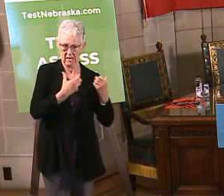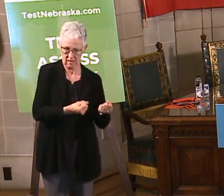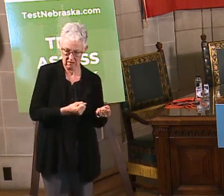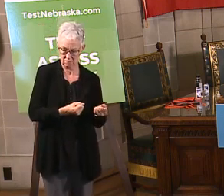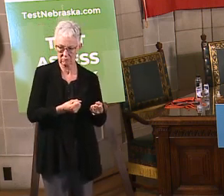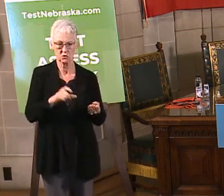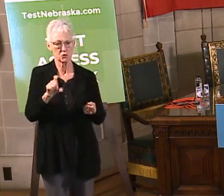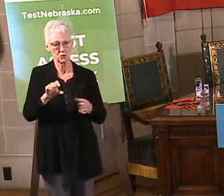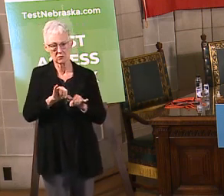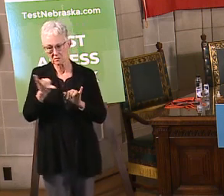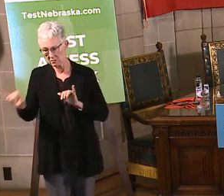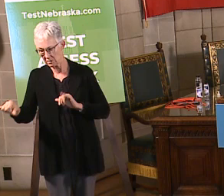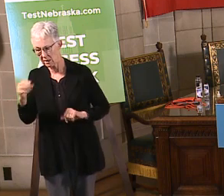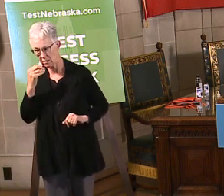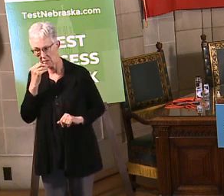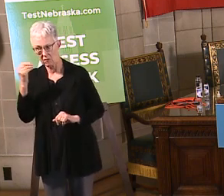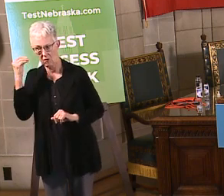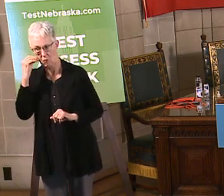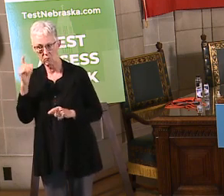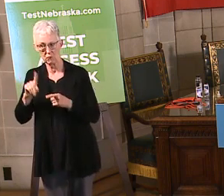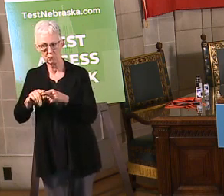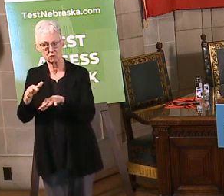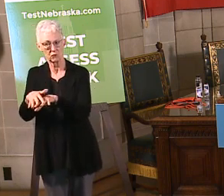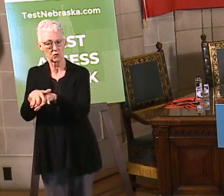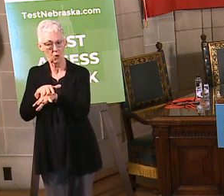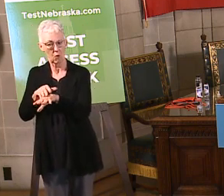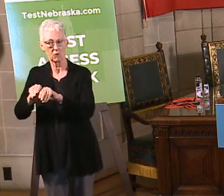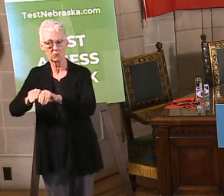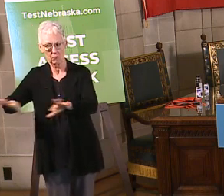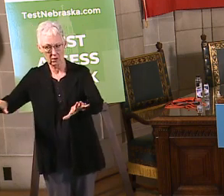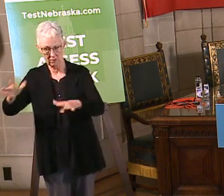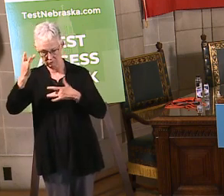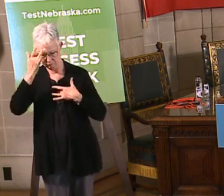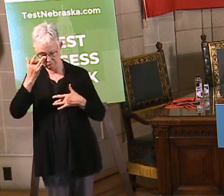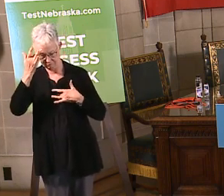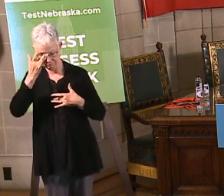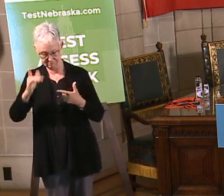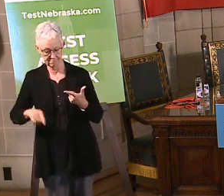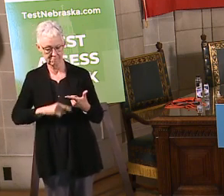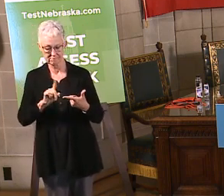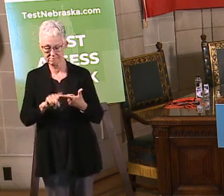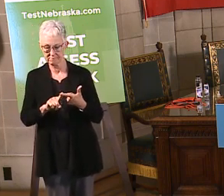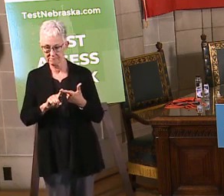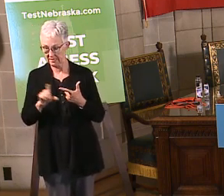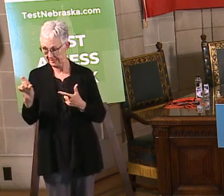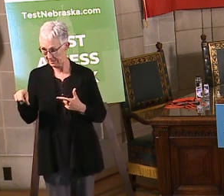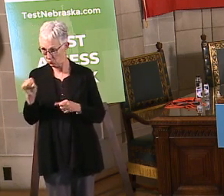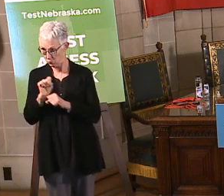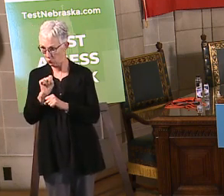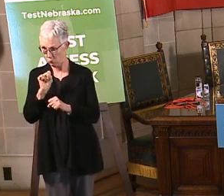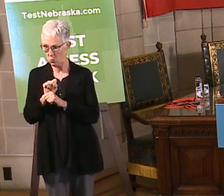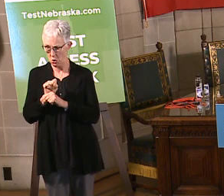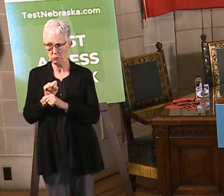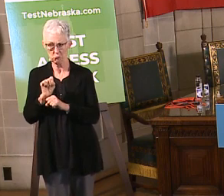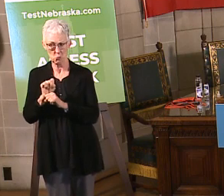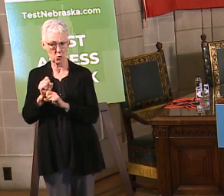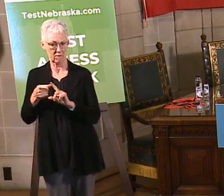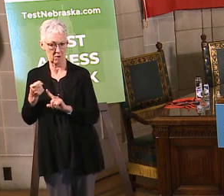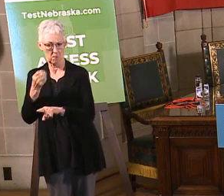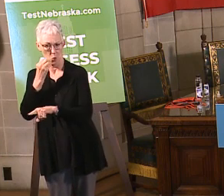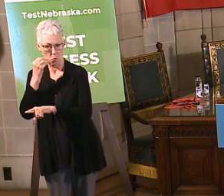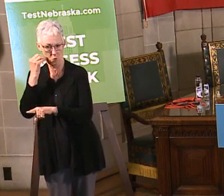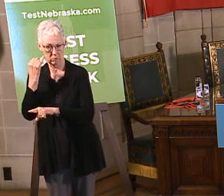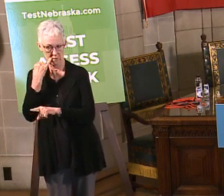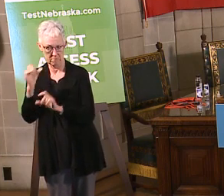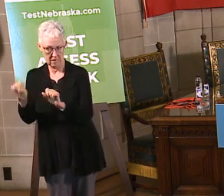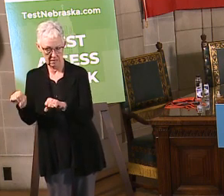household. That's important to slowing things down. Number two, work, but work from home if you can. And if you go into the workplace, work in a